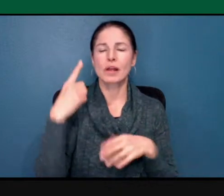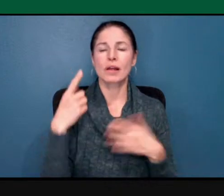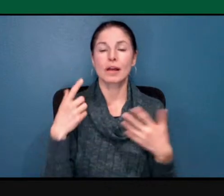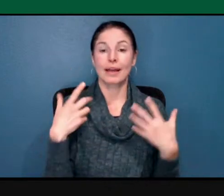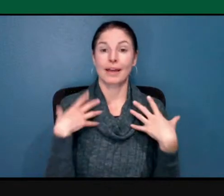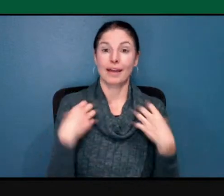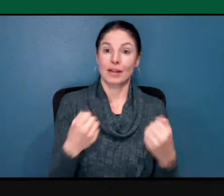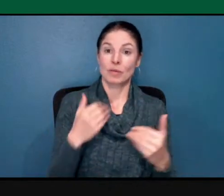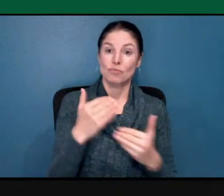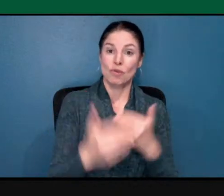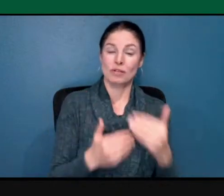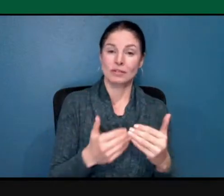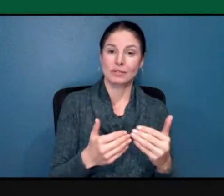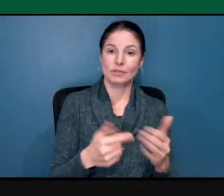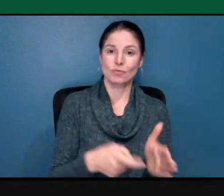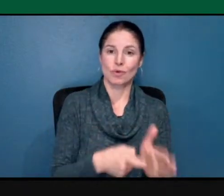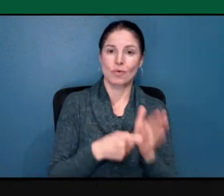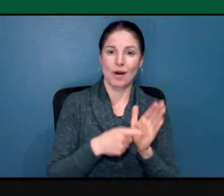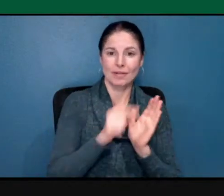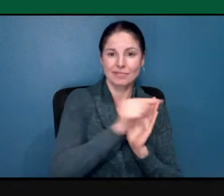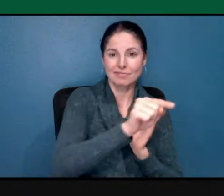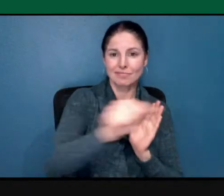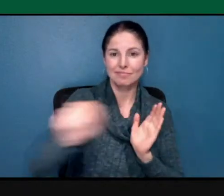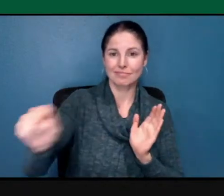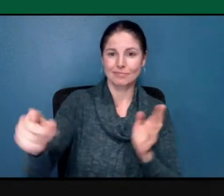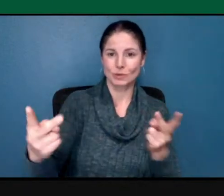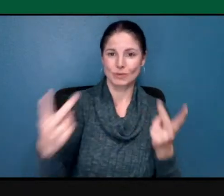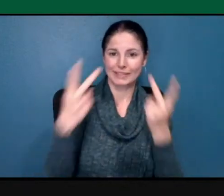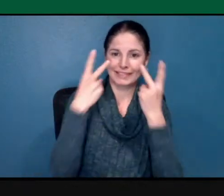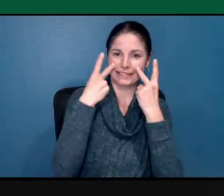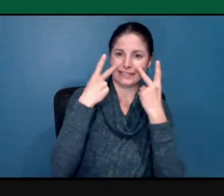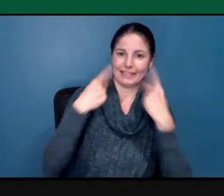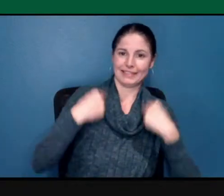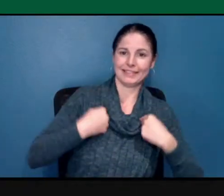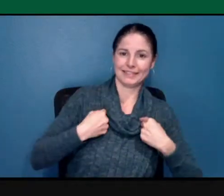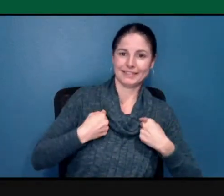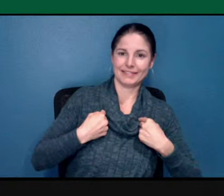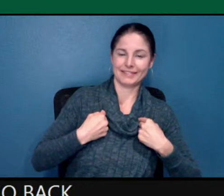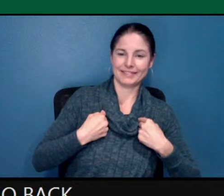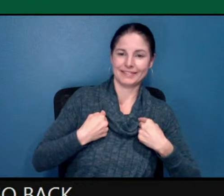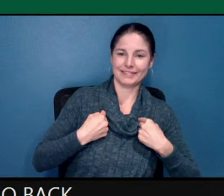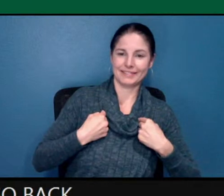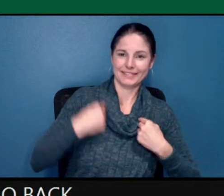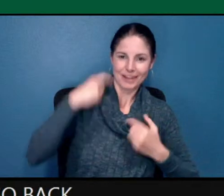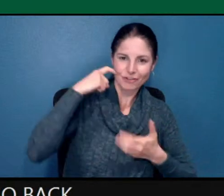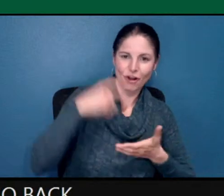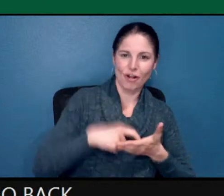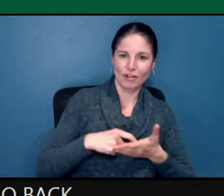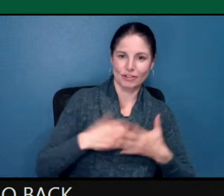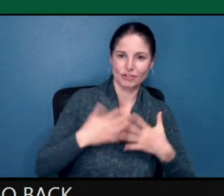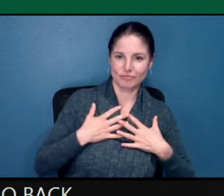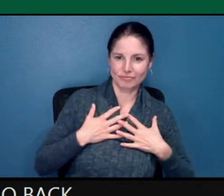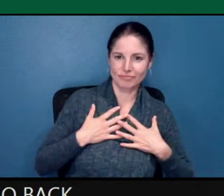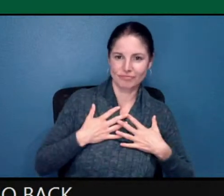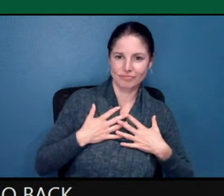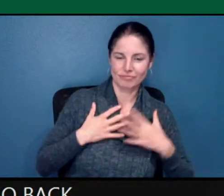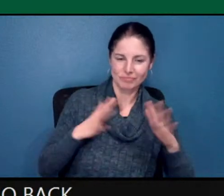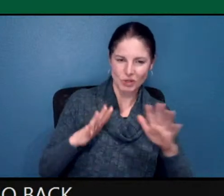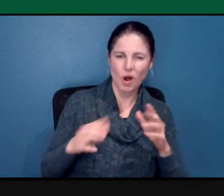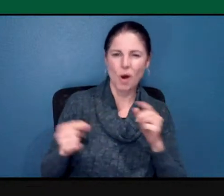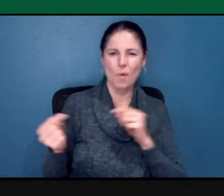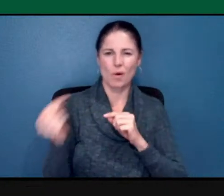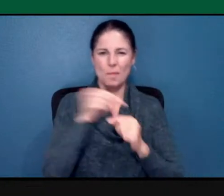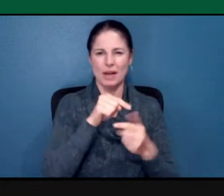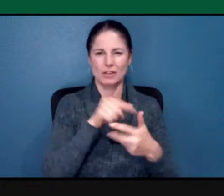And I want to go back to some of the comments for the first panel. One of the things that I